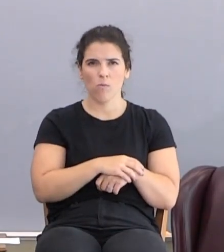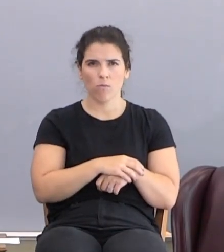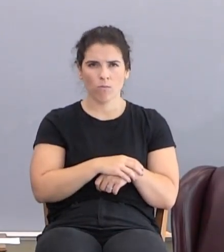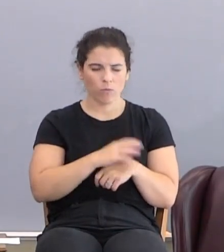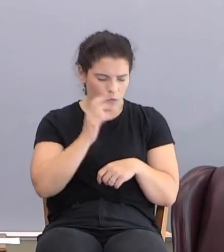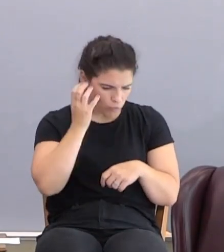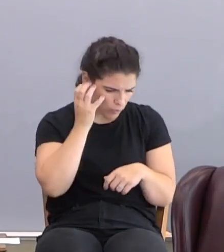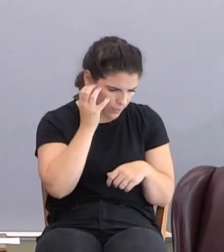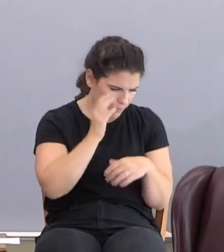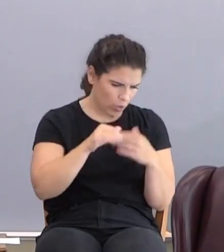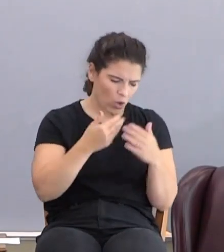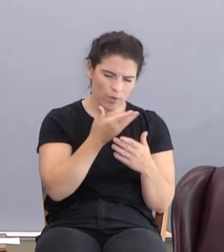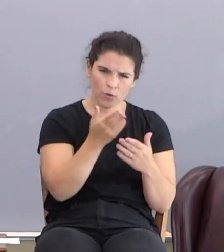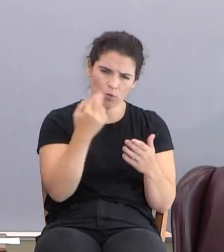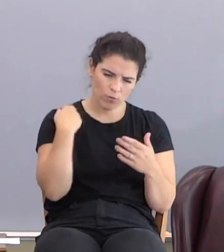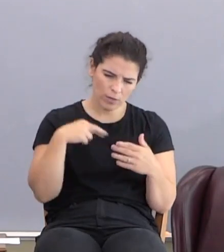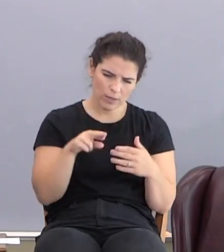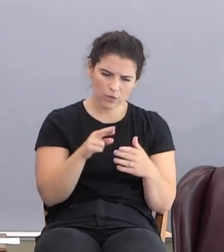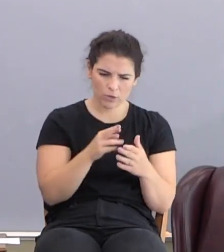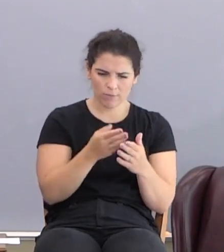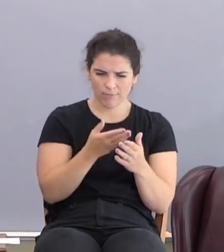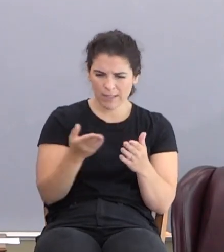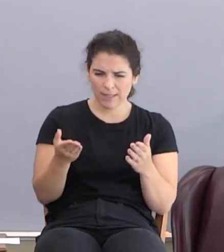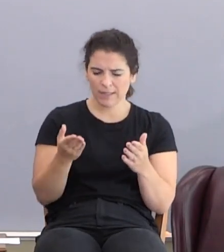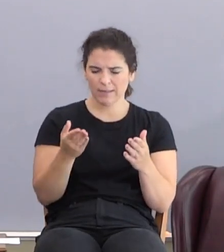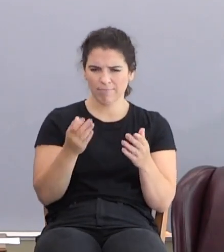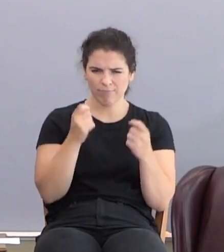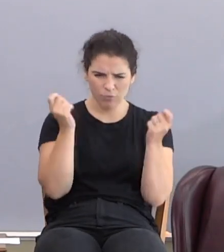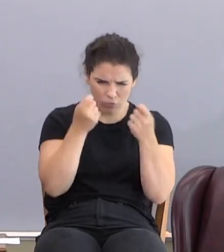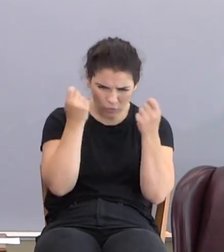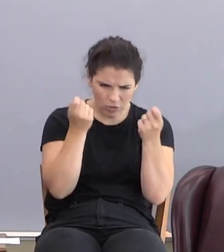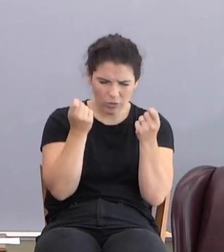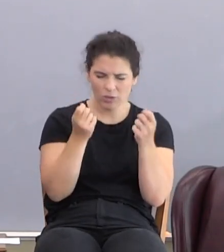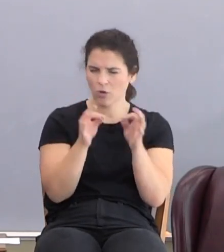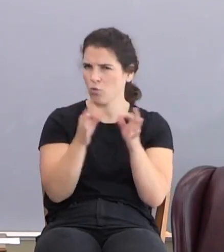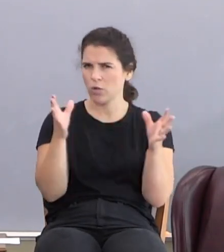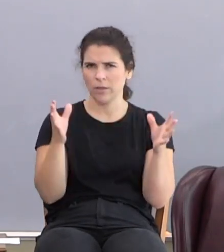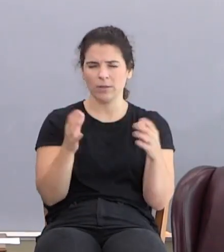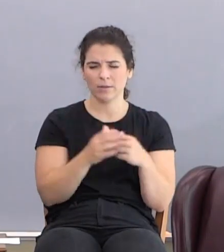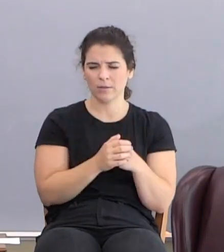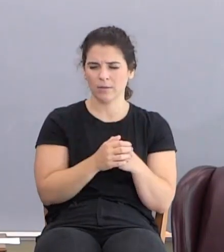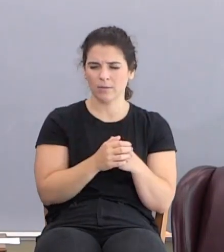all of your religious ordinances, sacraments and things that you do are worthless.